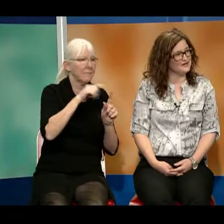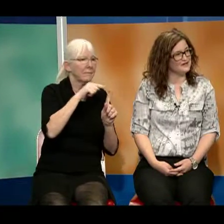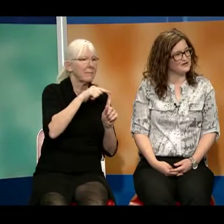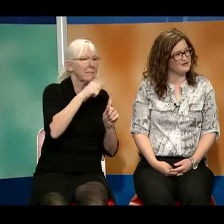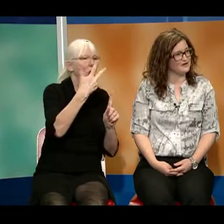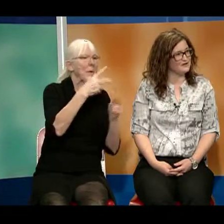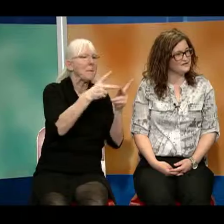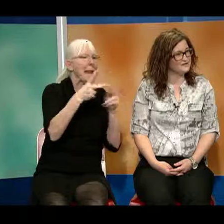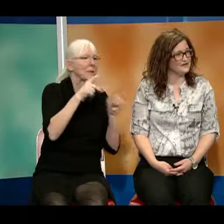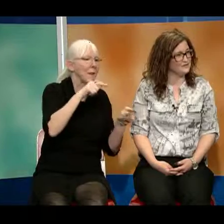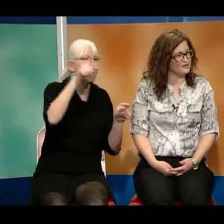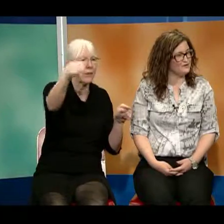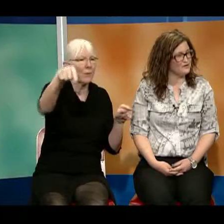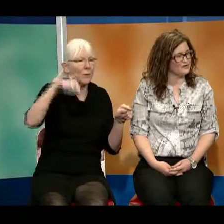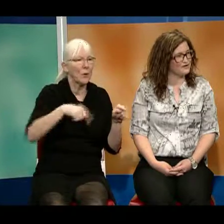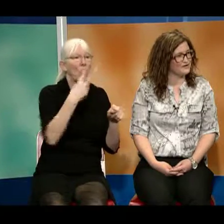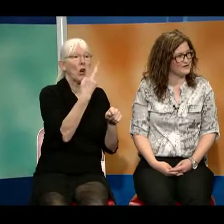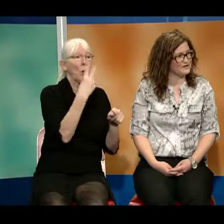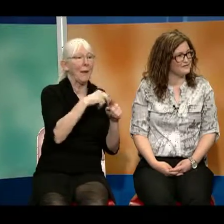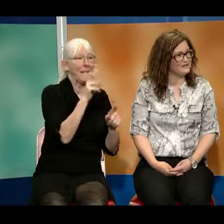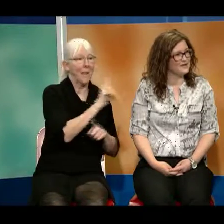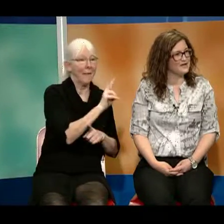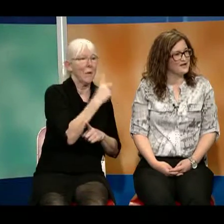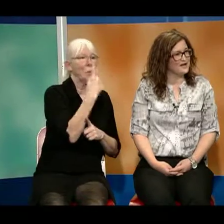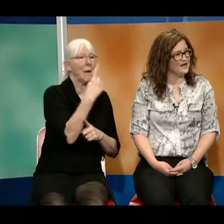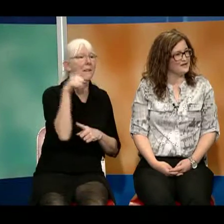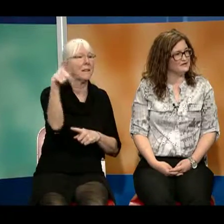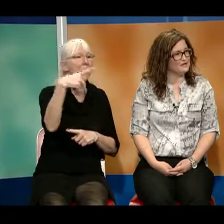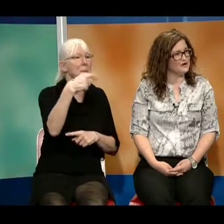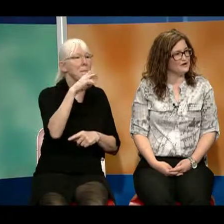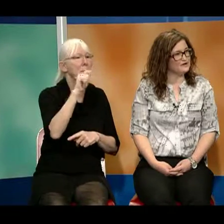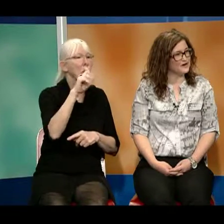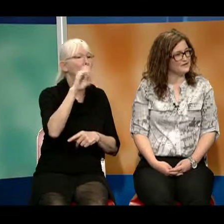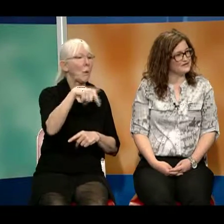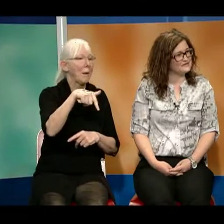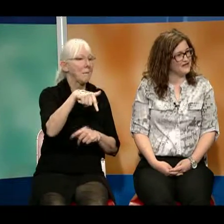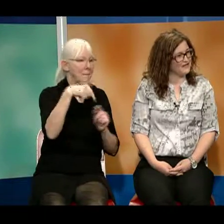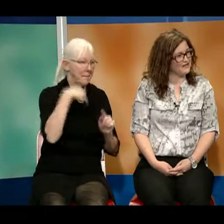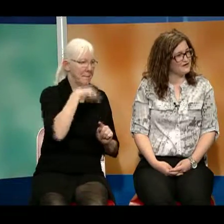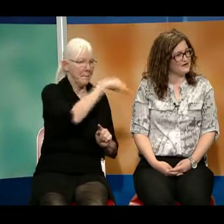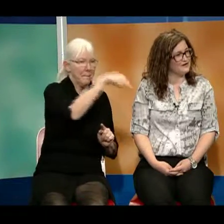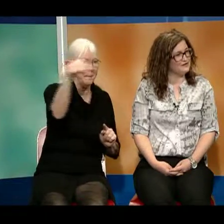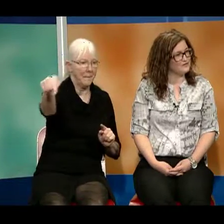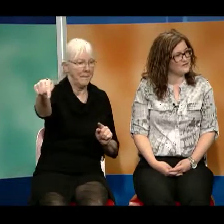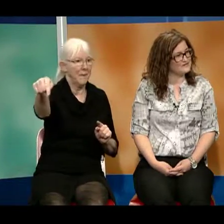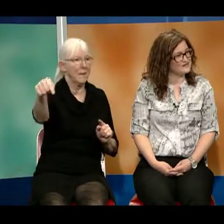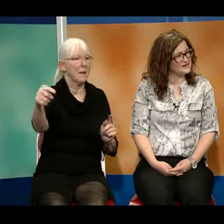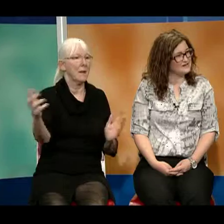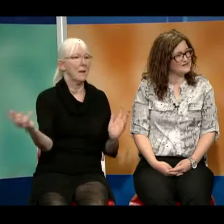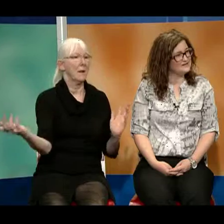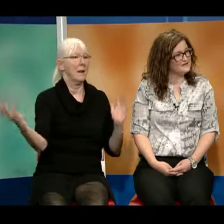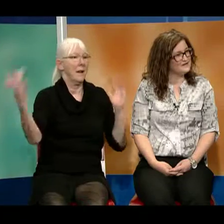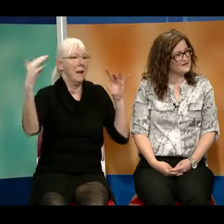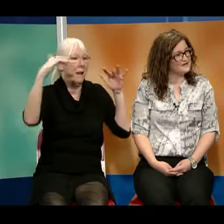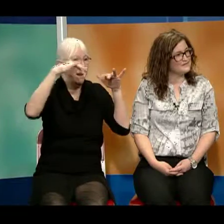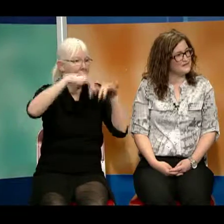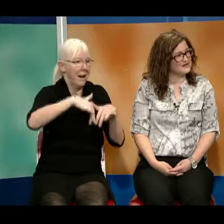Vancouver and one in Port Coquitlam. And we're all coming together on Wednesday, May